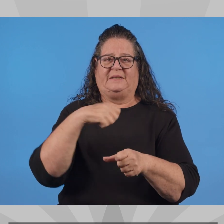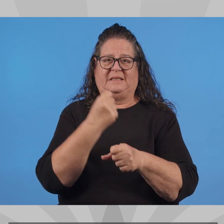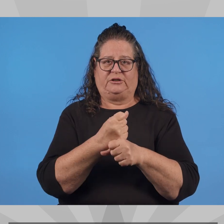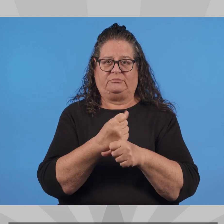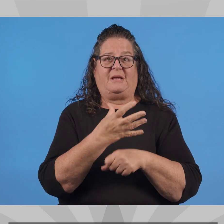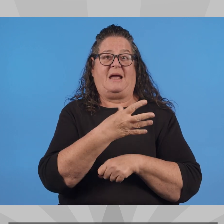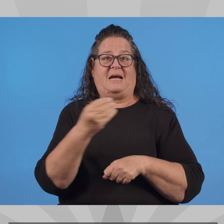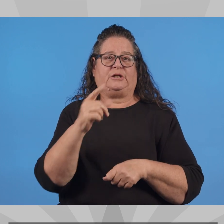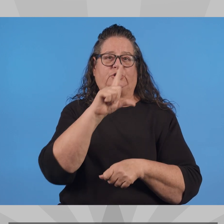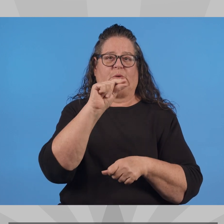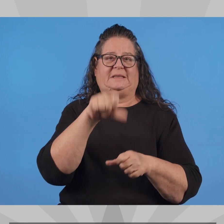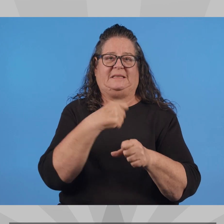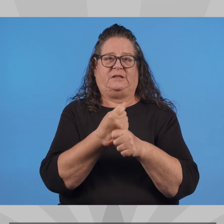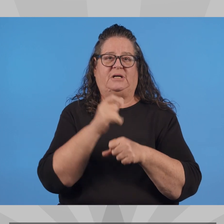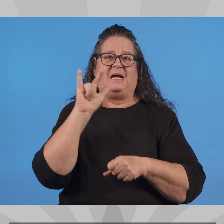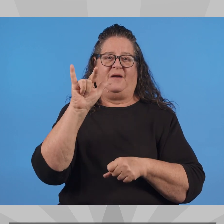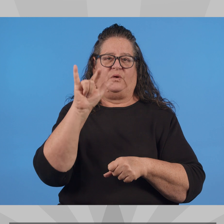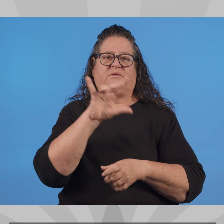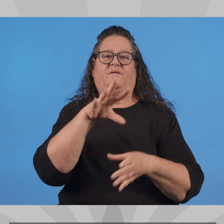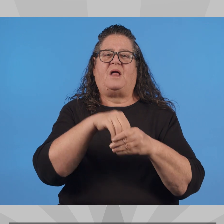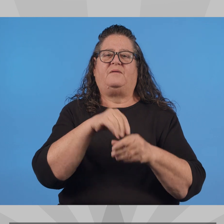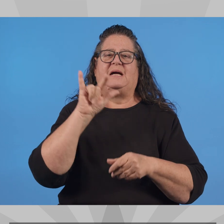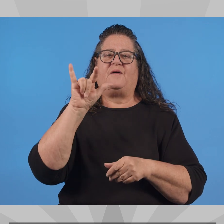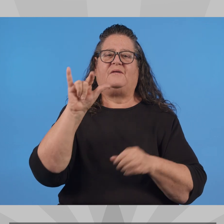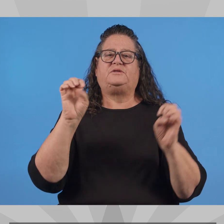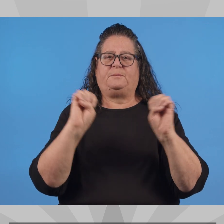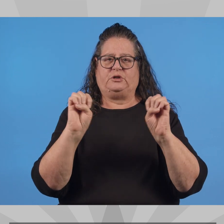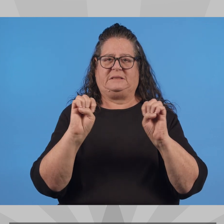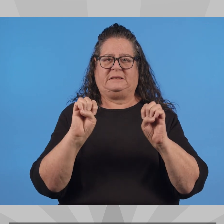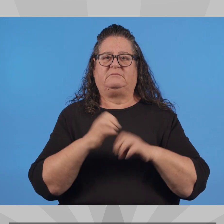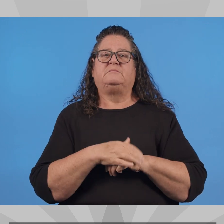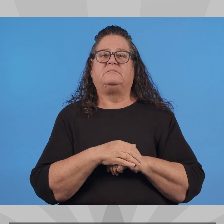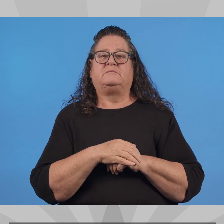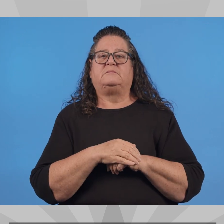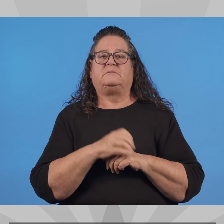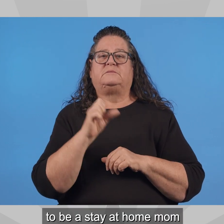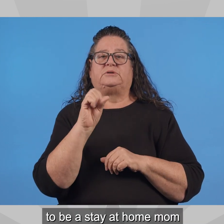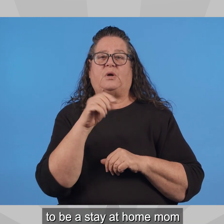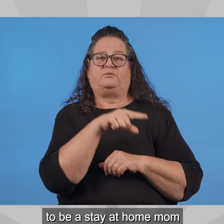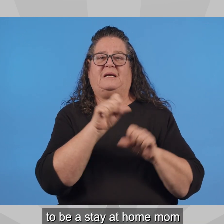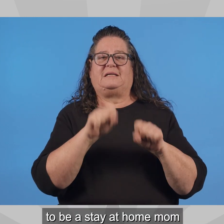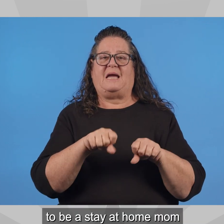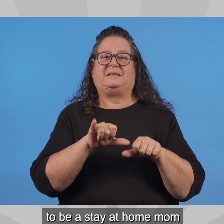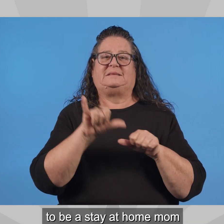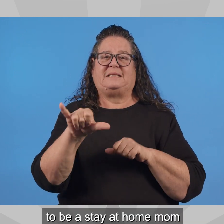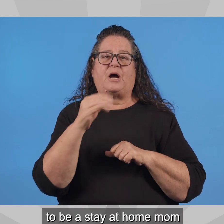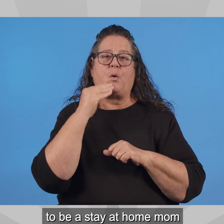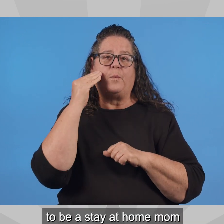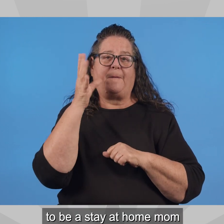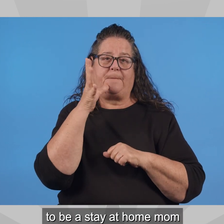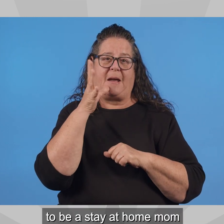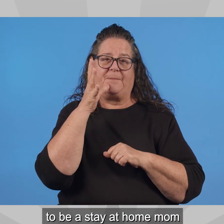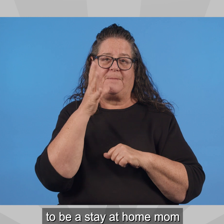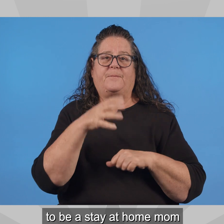years civil service and 20 years in the Air Force Reserves to be a stay-at-home mom